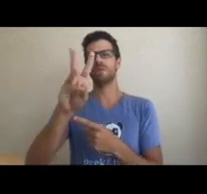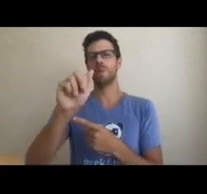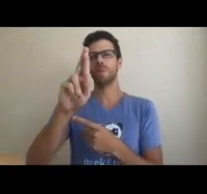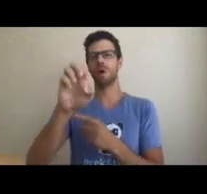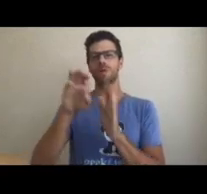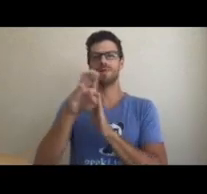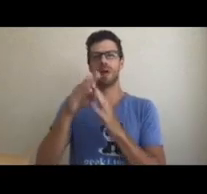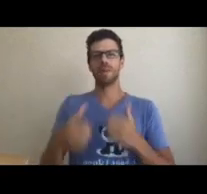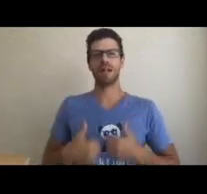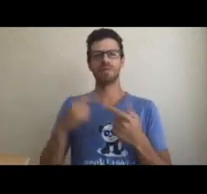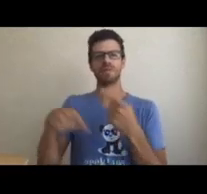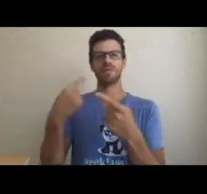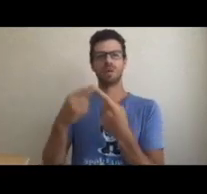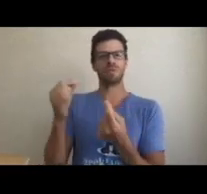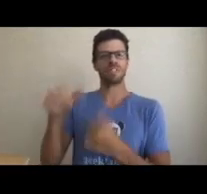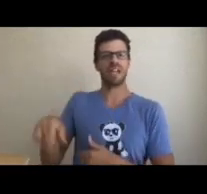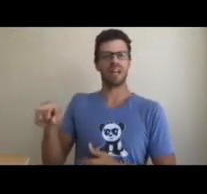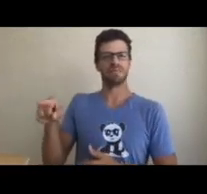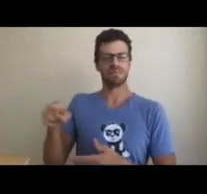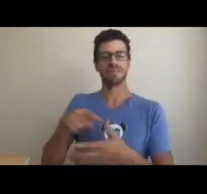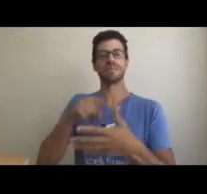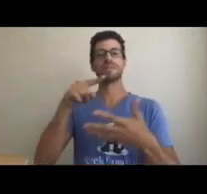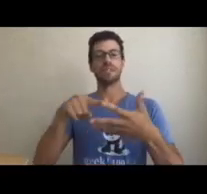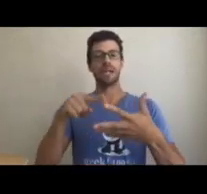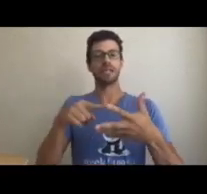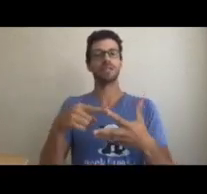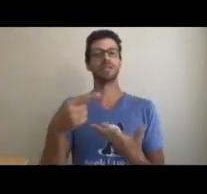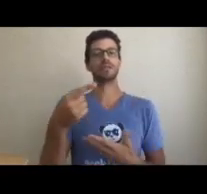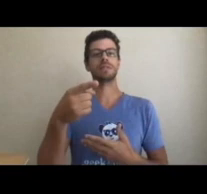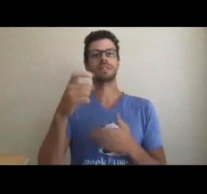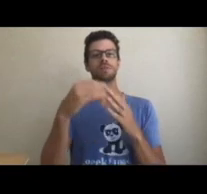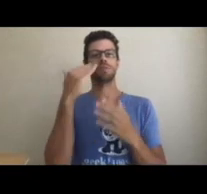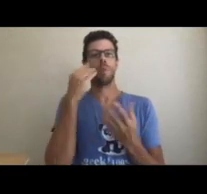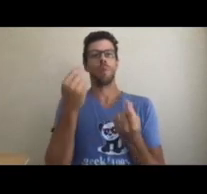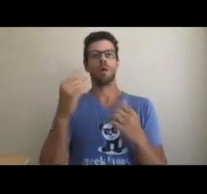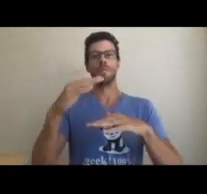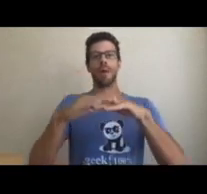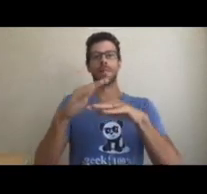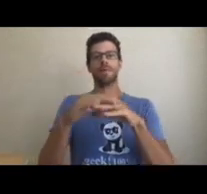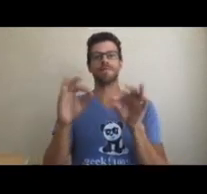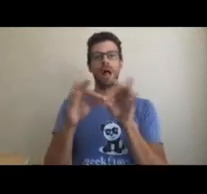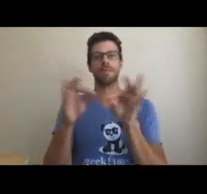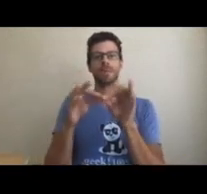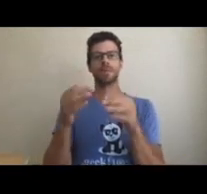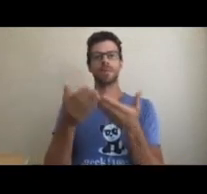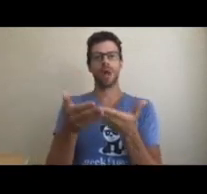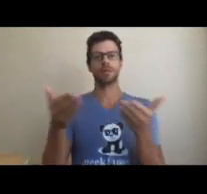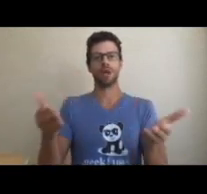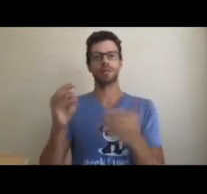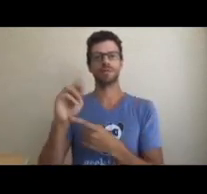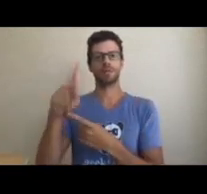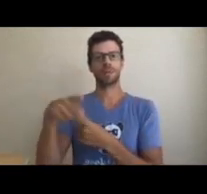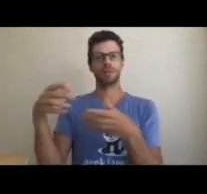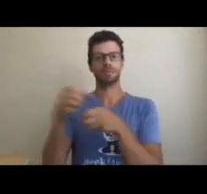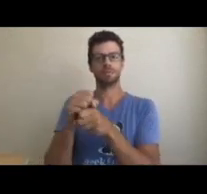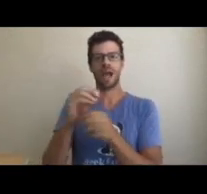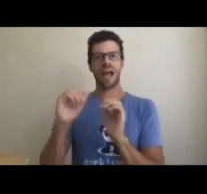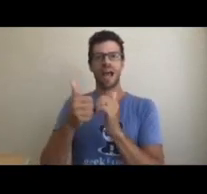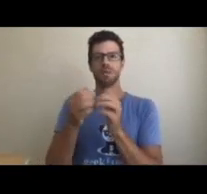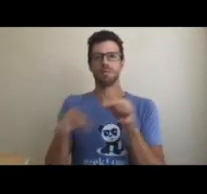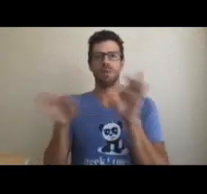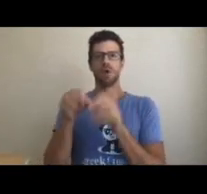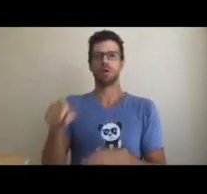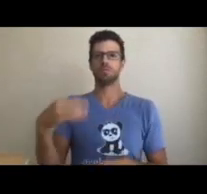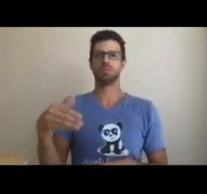We'll start with the top five things to know. First, you'll need to know what software development life cycle is. Second,